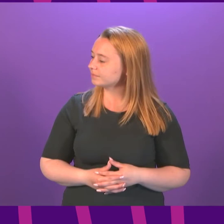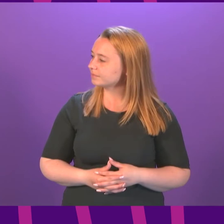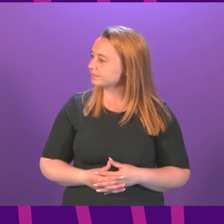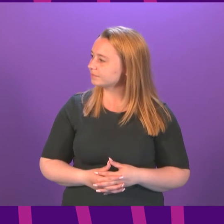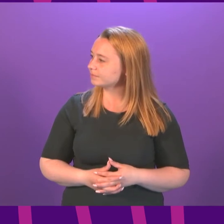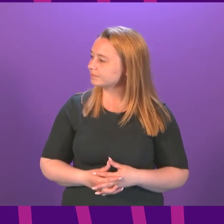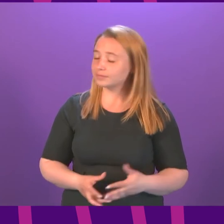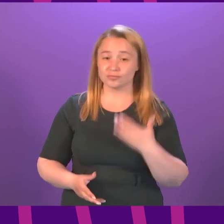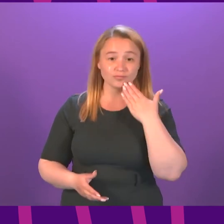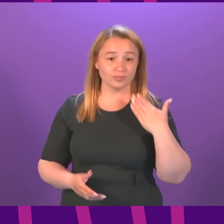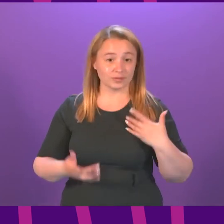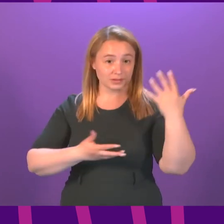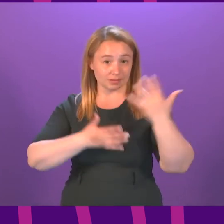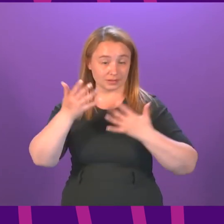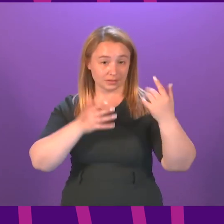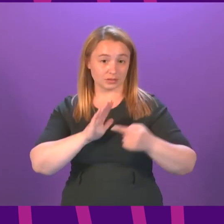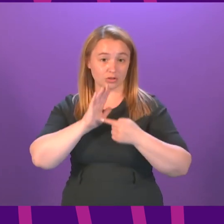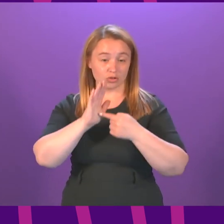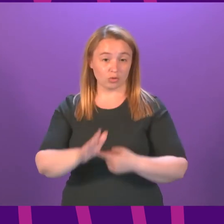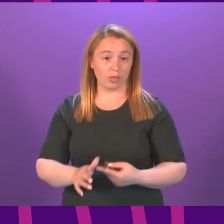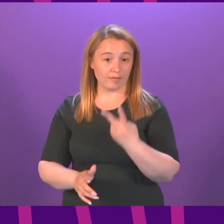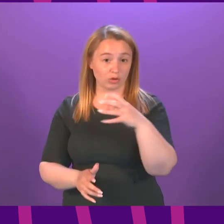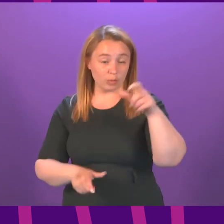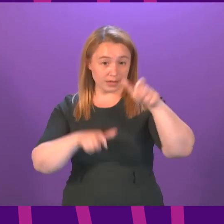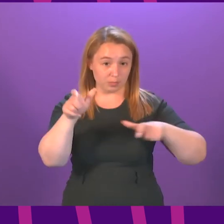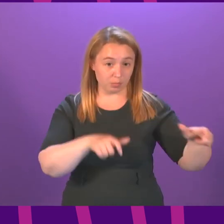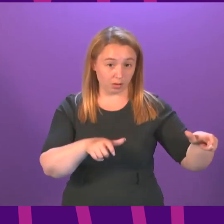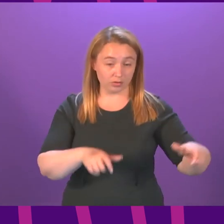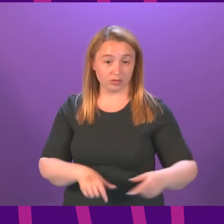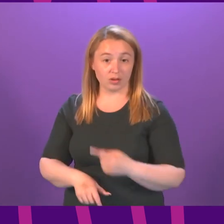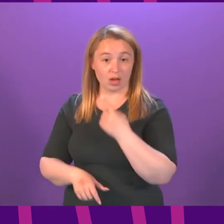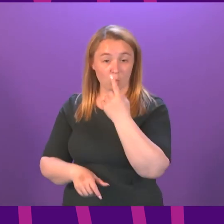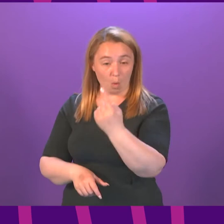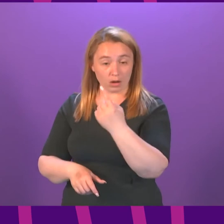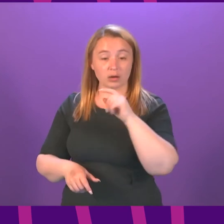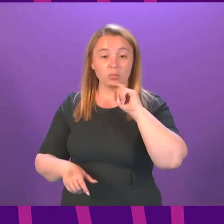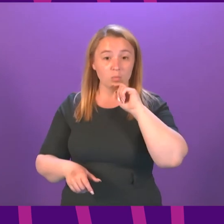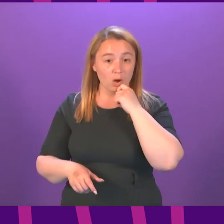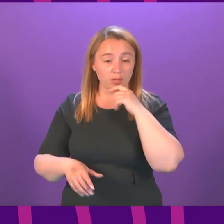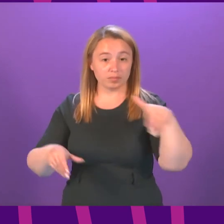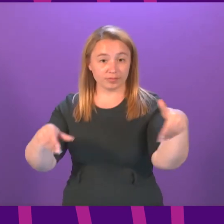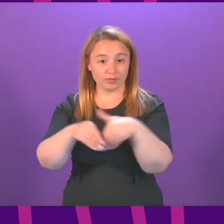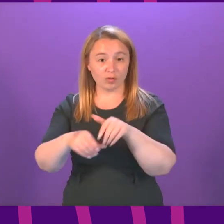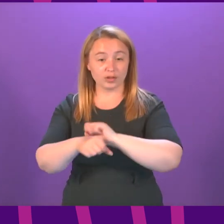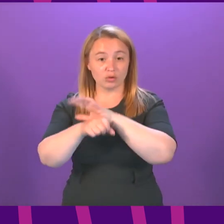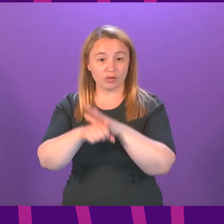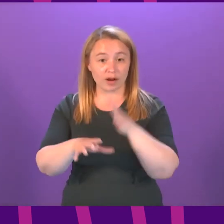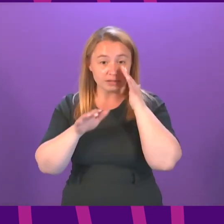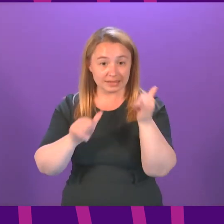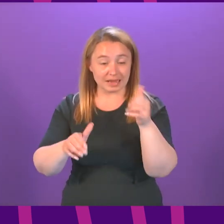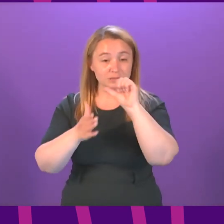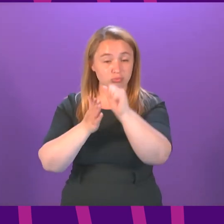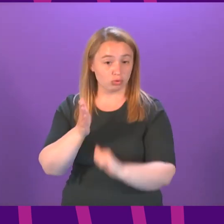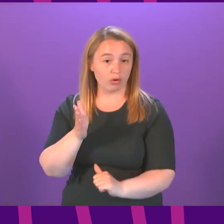recent figures showed that fewer than one in every 20 pupils in S3 to S6 took part in the COVID-19 testing